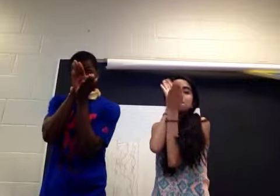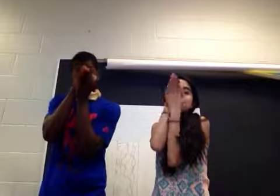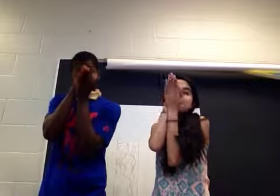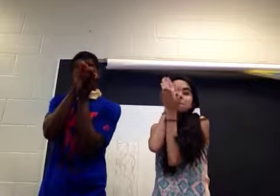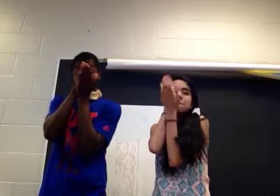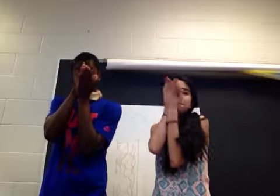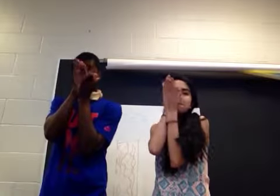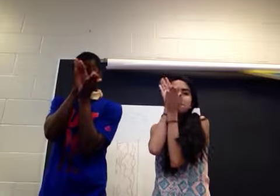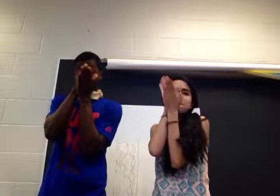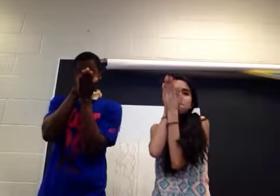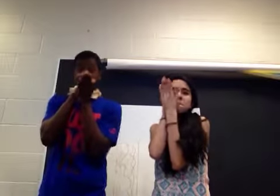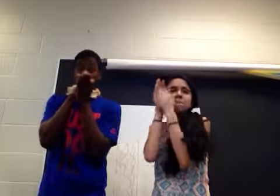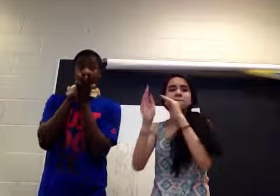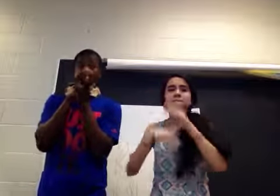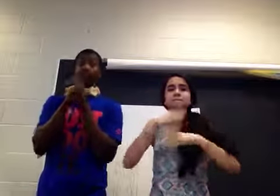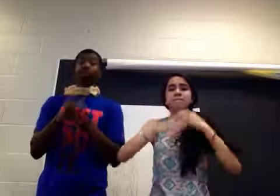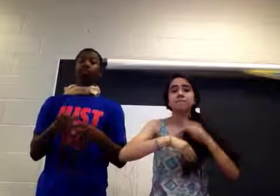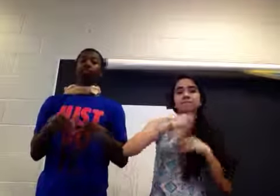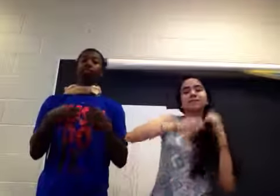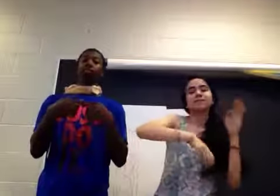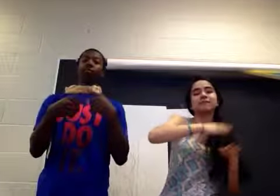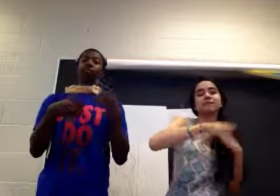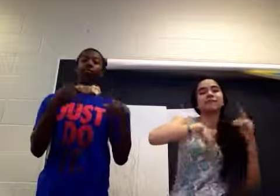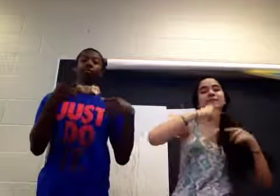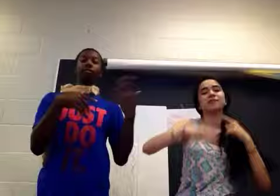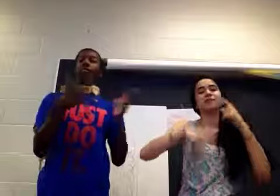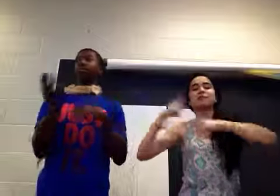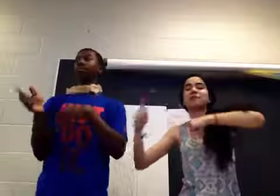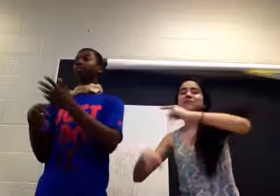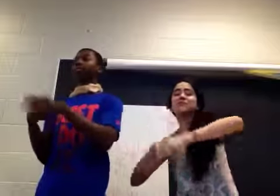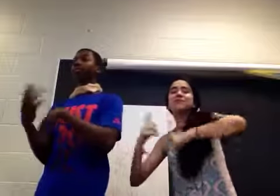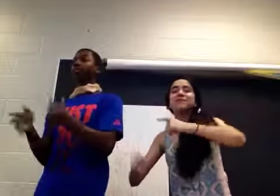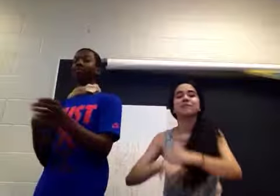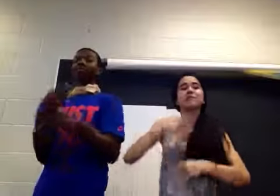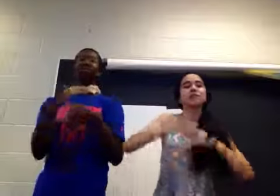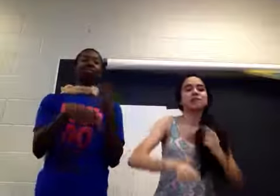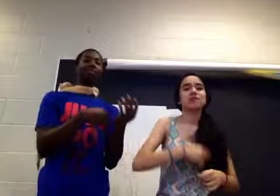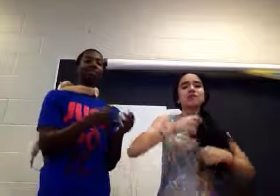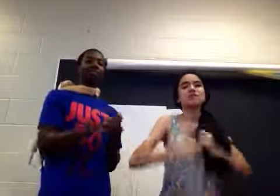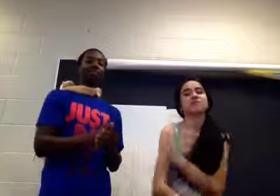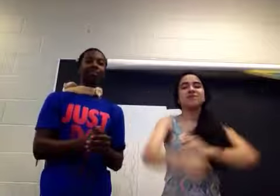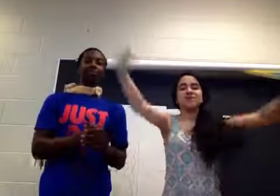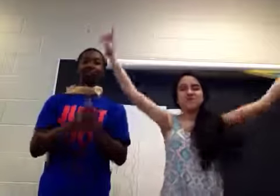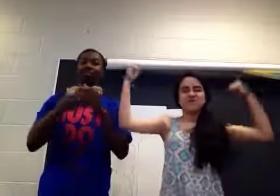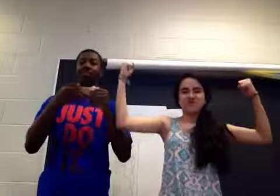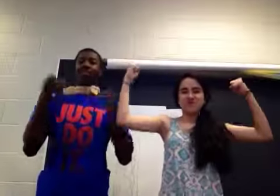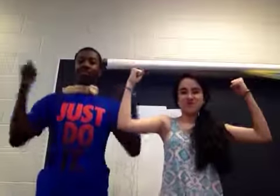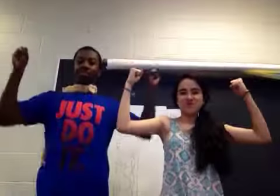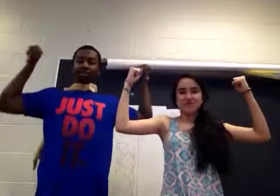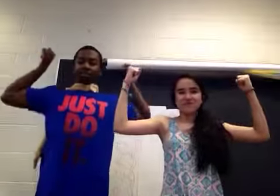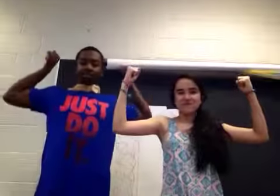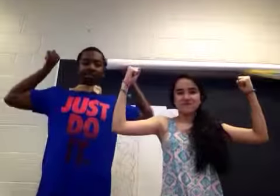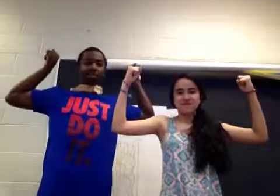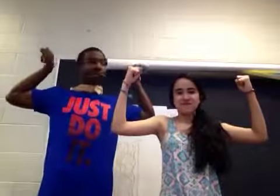And over time they'd modified So just the fittest of them all